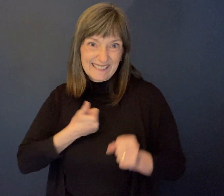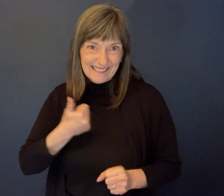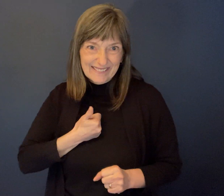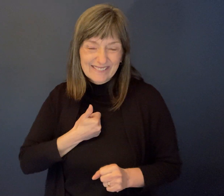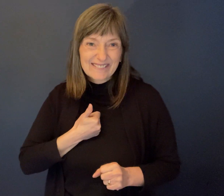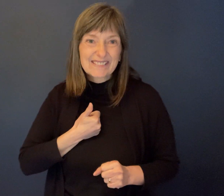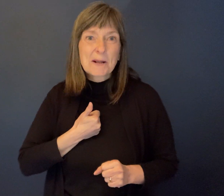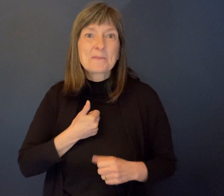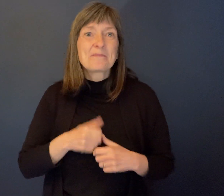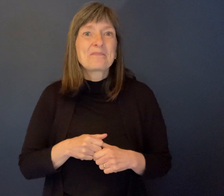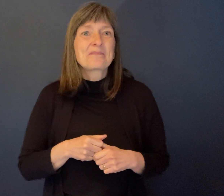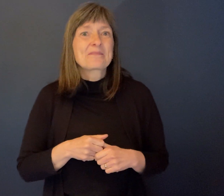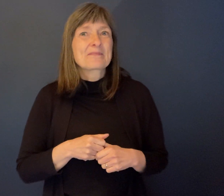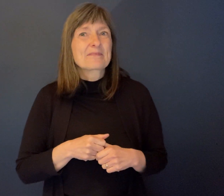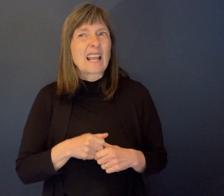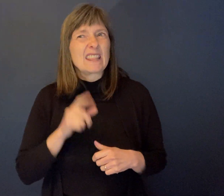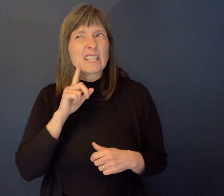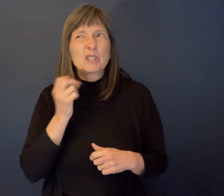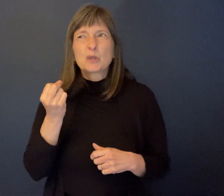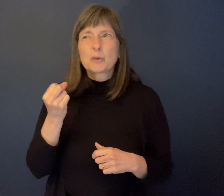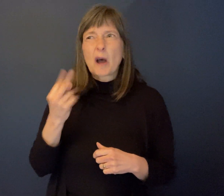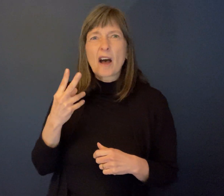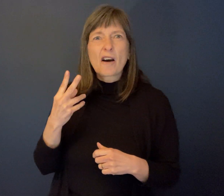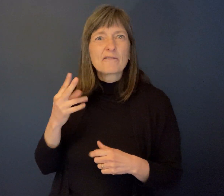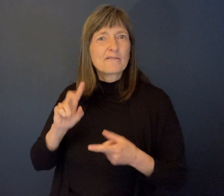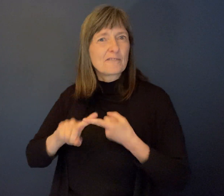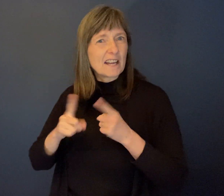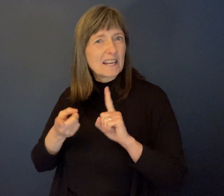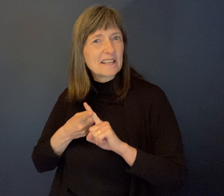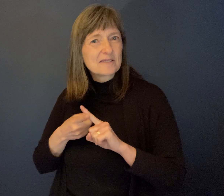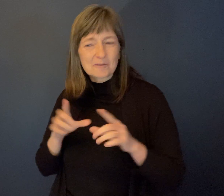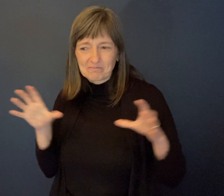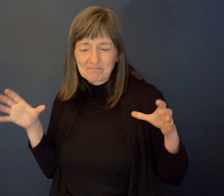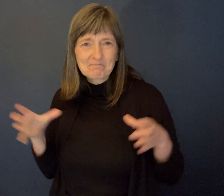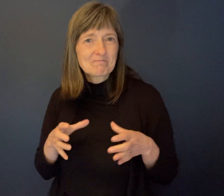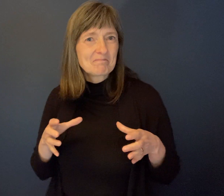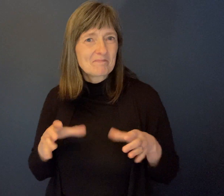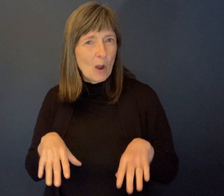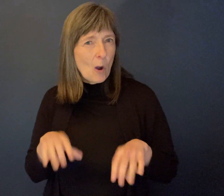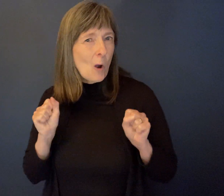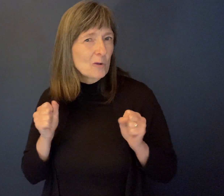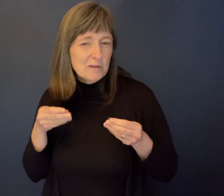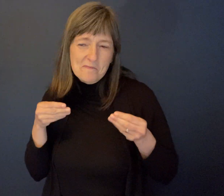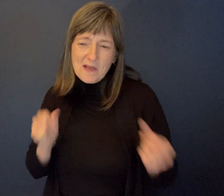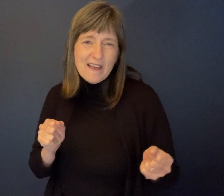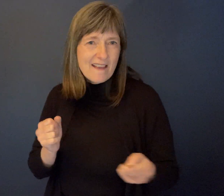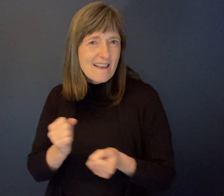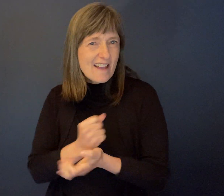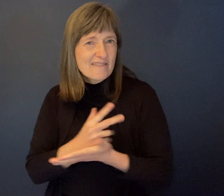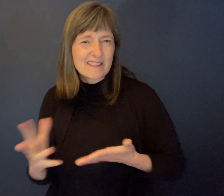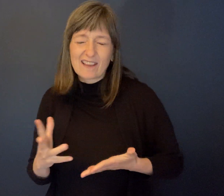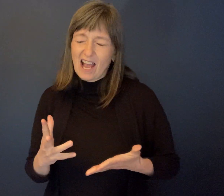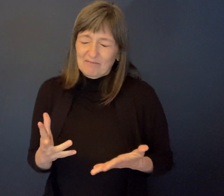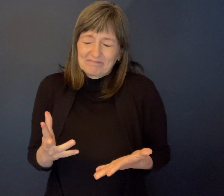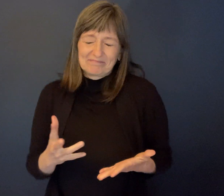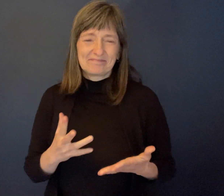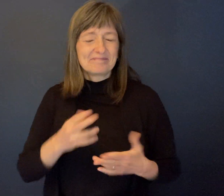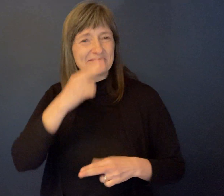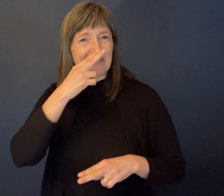uh, I think like 12 friends that came together and I hosted it, everything, paid for everything. I said, this is just too much fun not to do that.